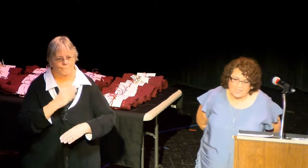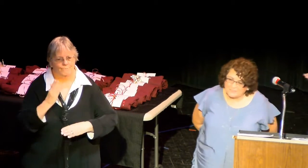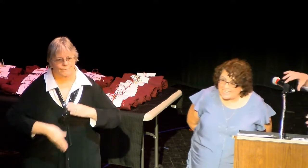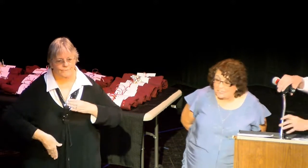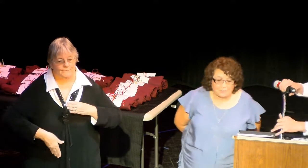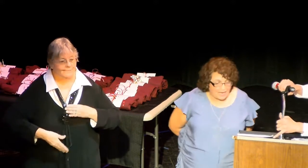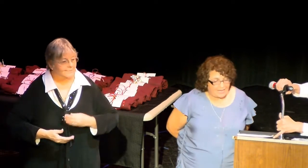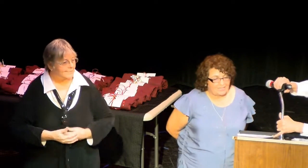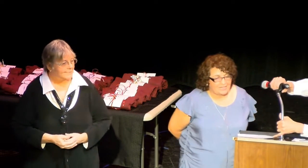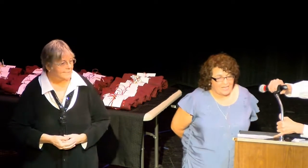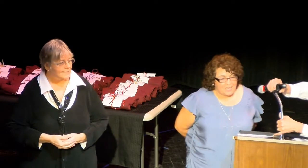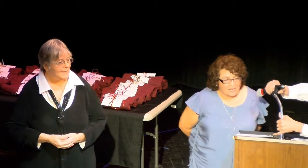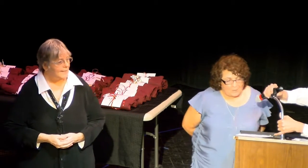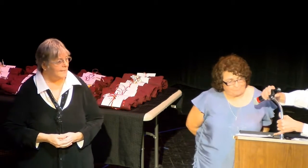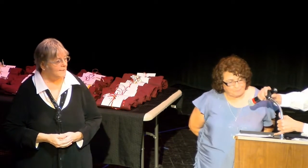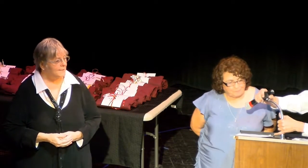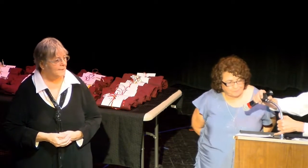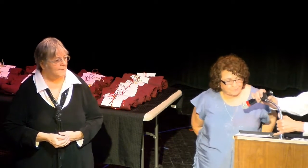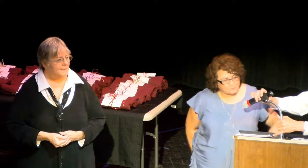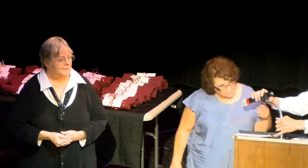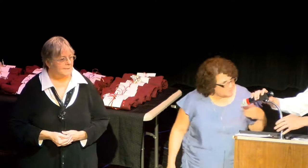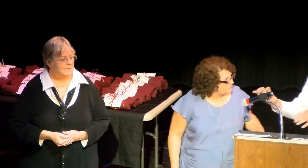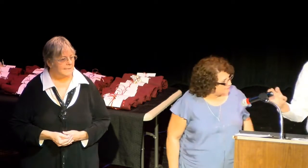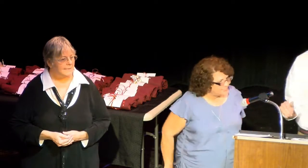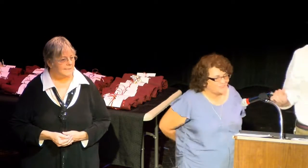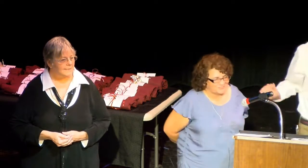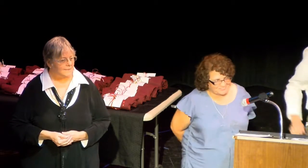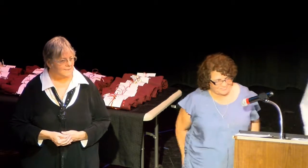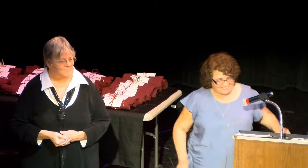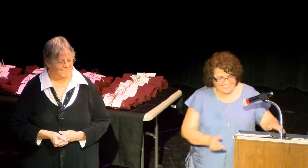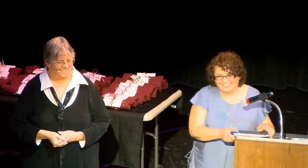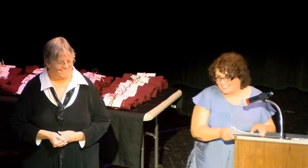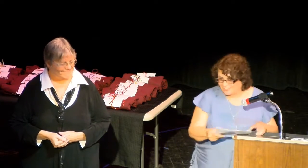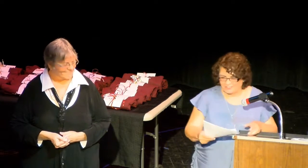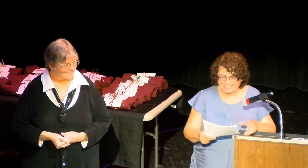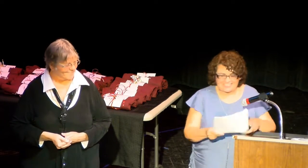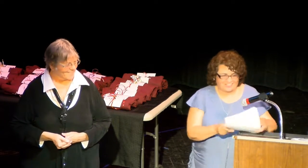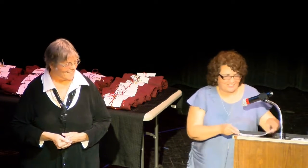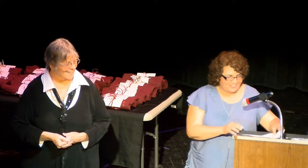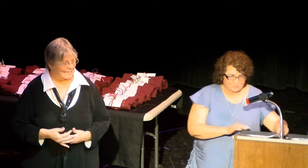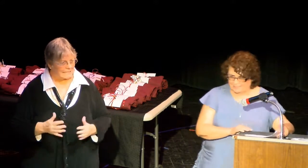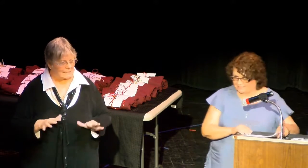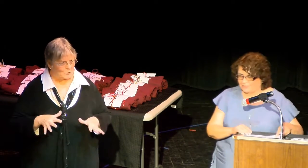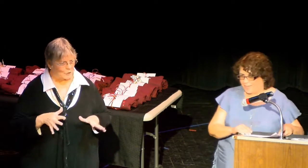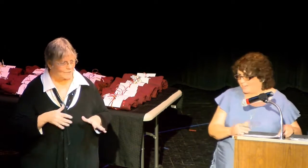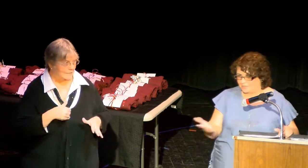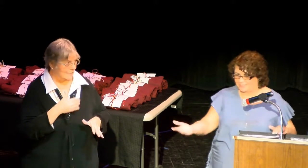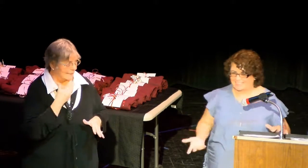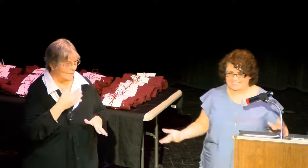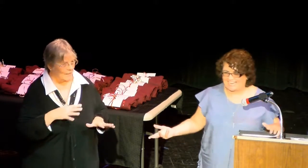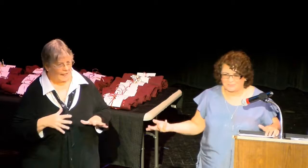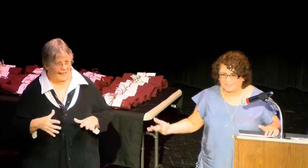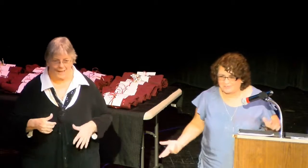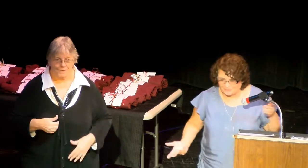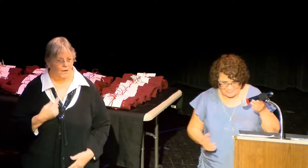As a way of saying goodbye, um... Thank you. I'm a little nervous here. Well, even or not, I'm